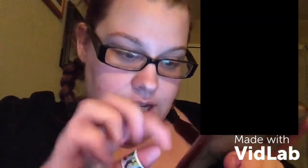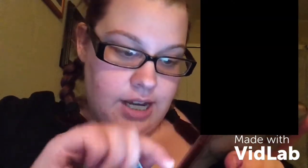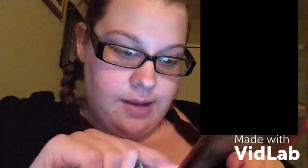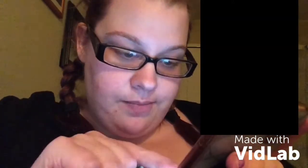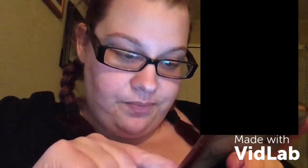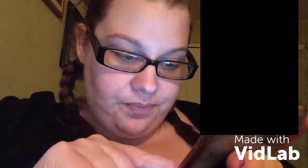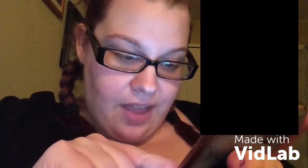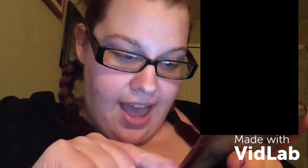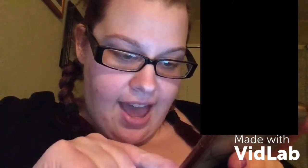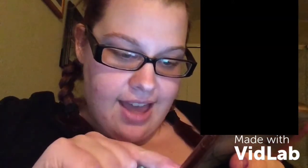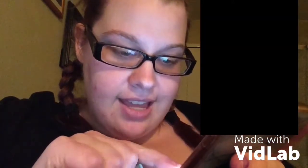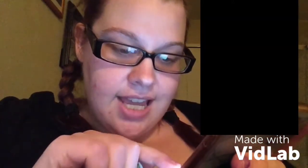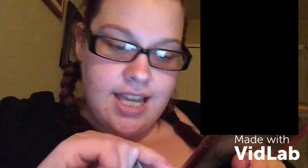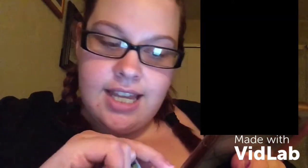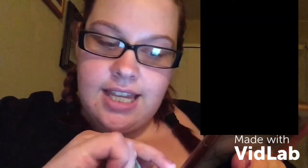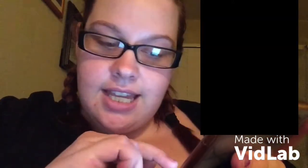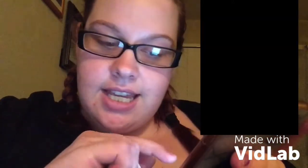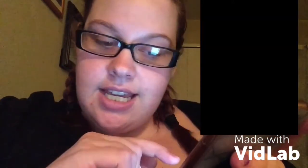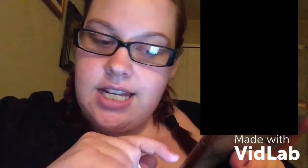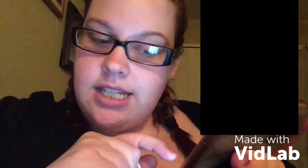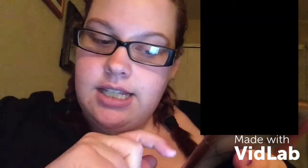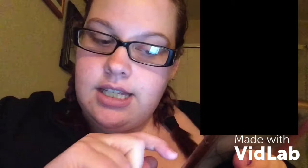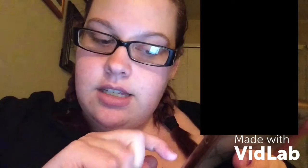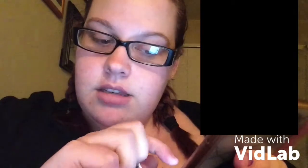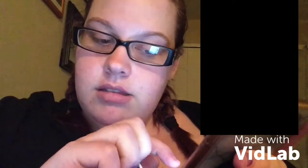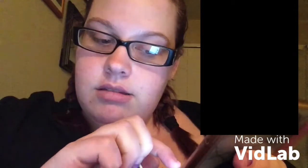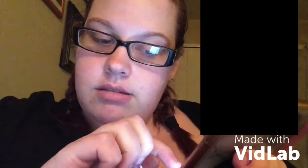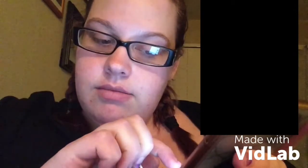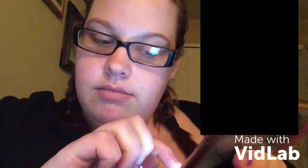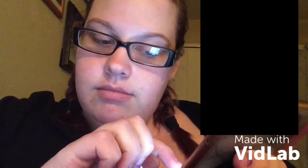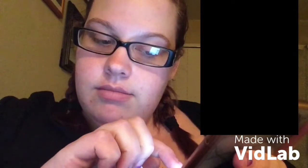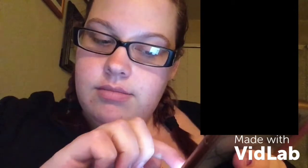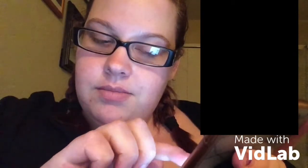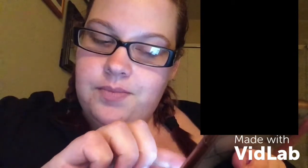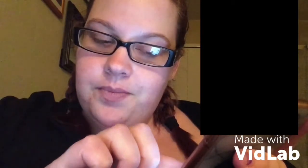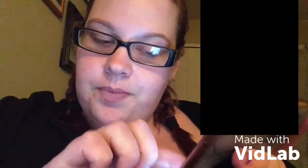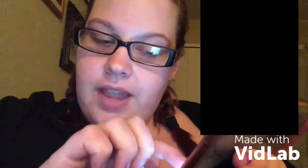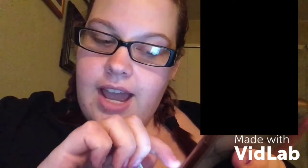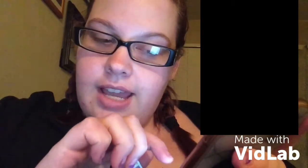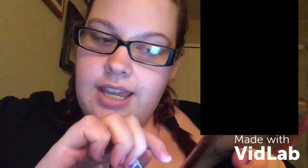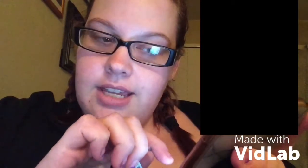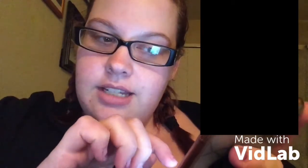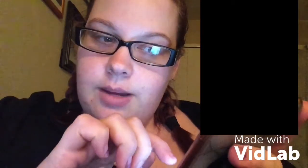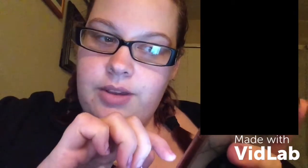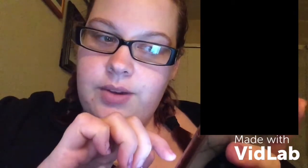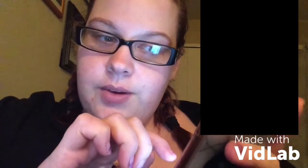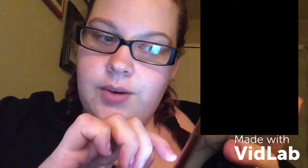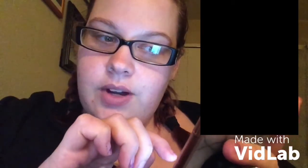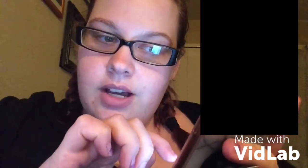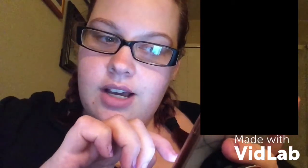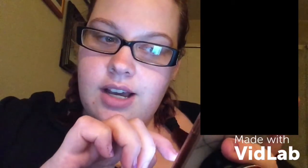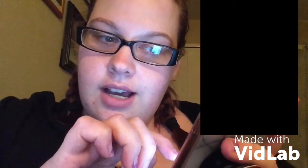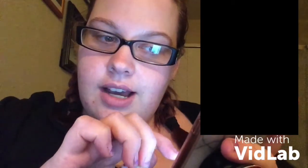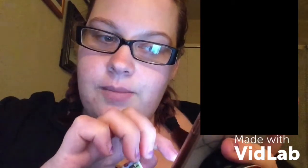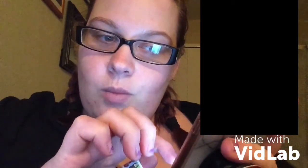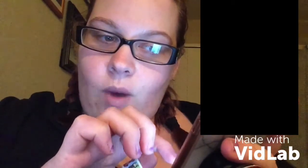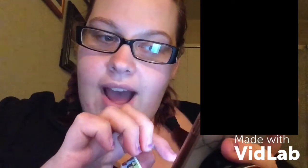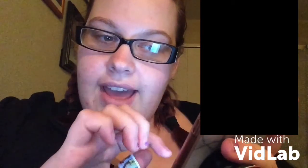um, at E, at E-W, um, Y